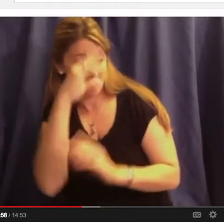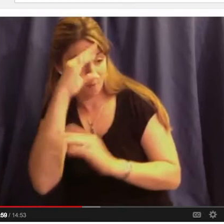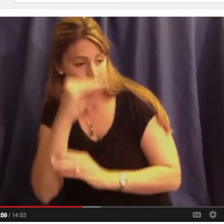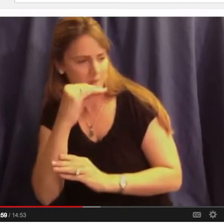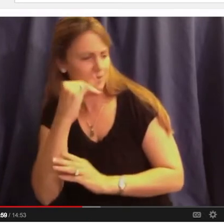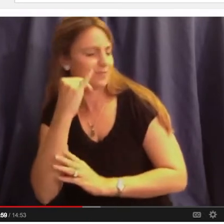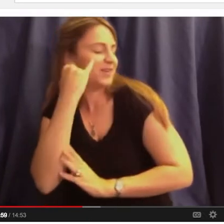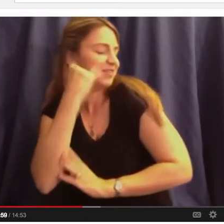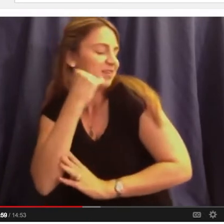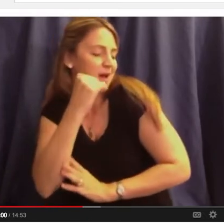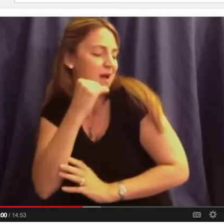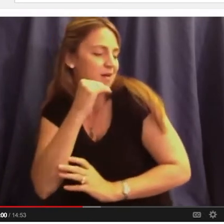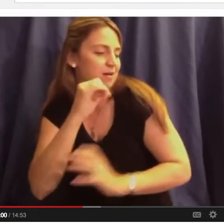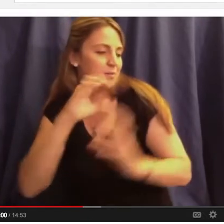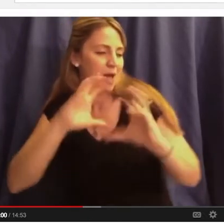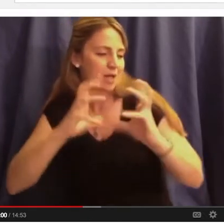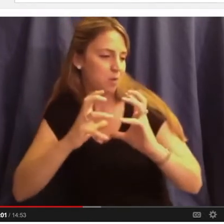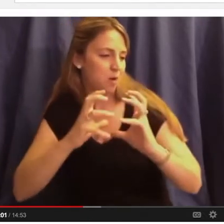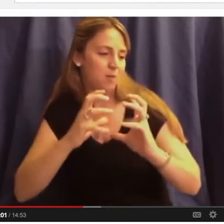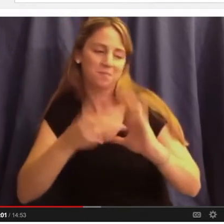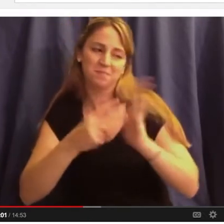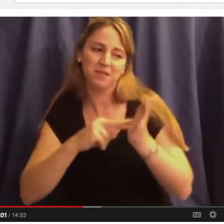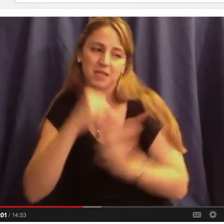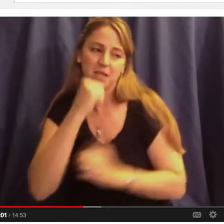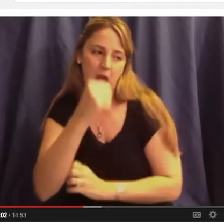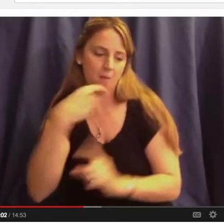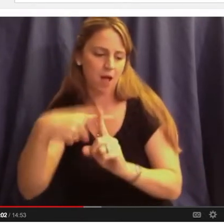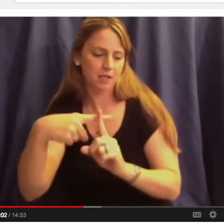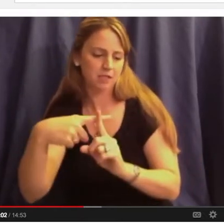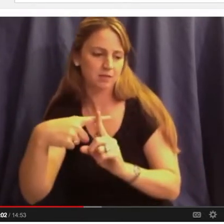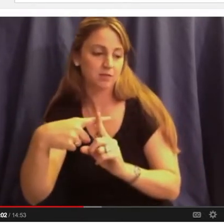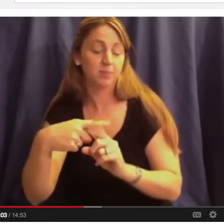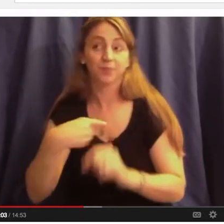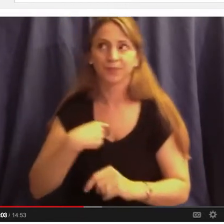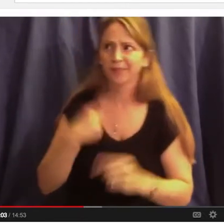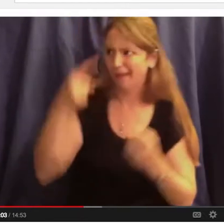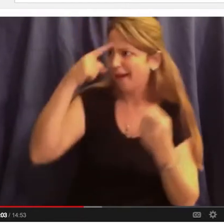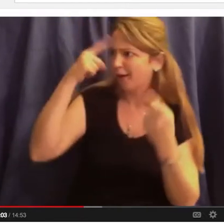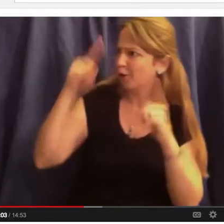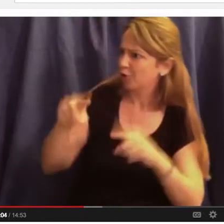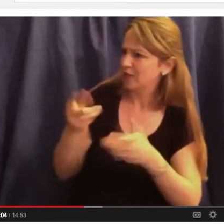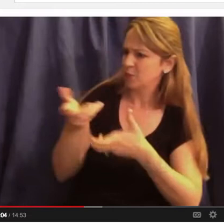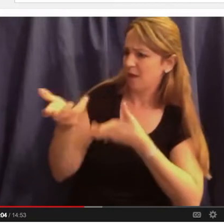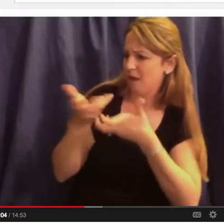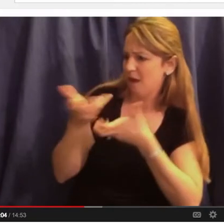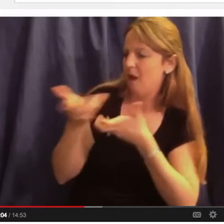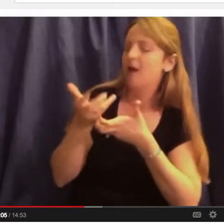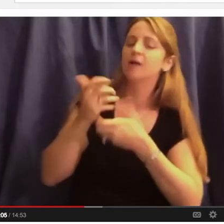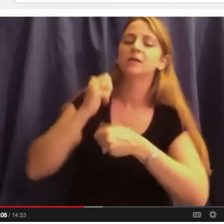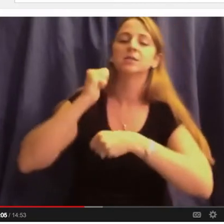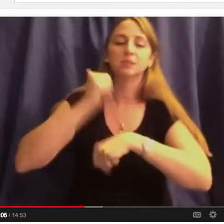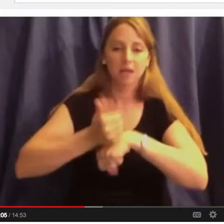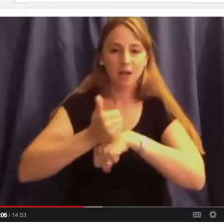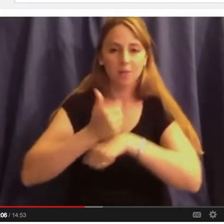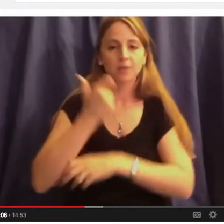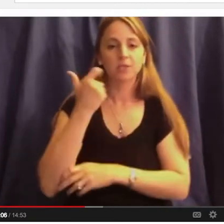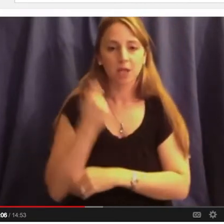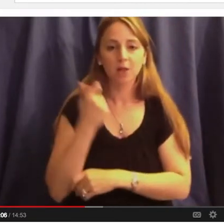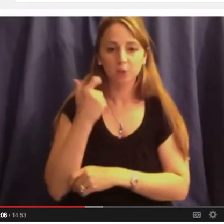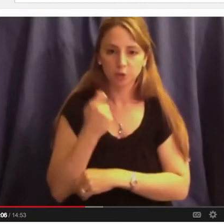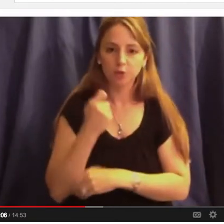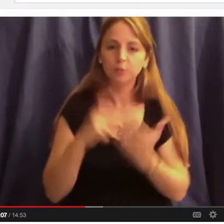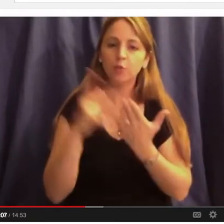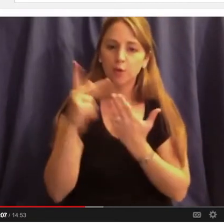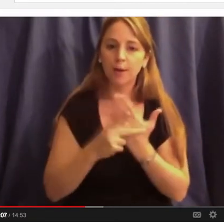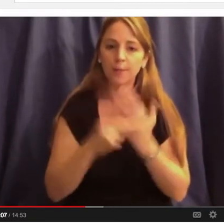positive? I'd like to make a difference, do something that's positive. We married those ideas, and we created this Meyerhoff Scholars Program. And what